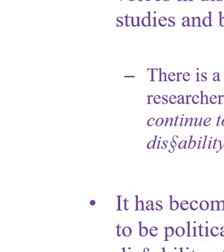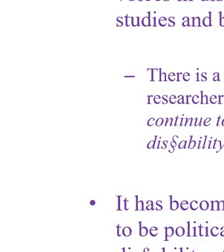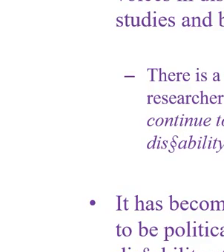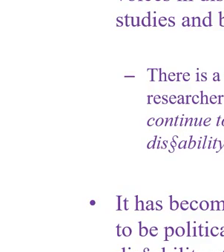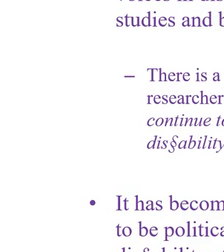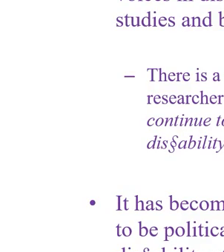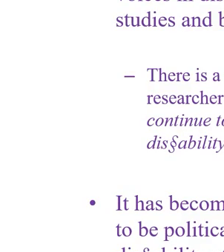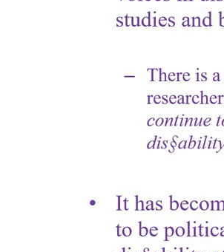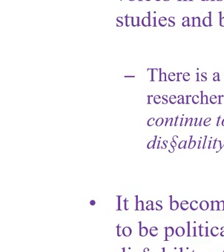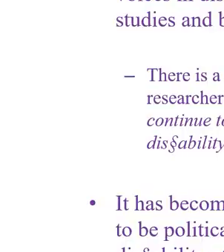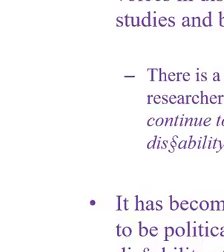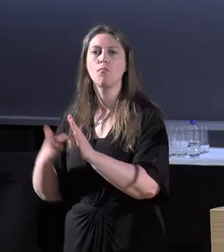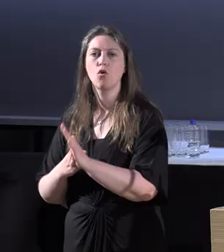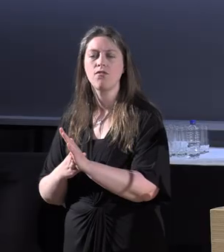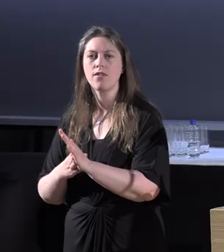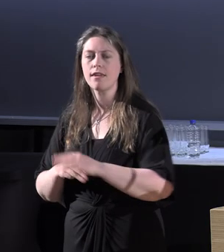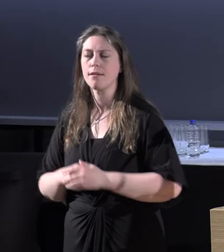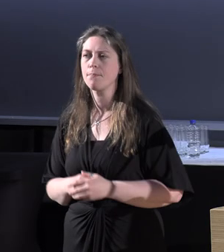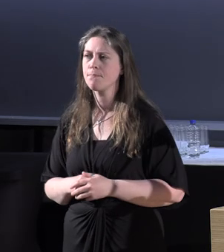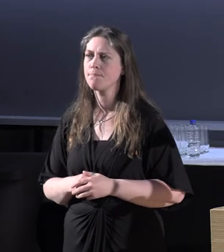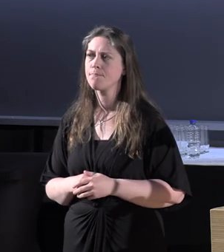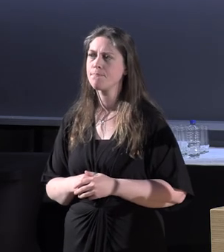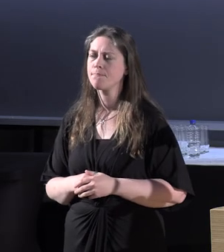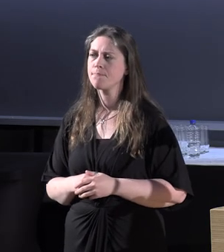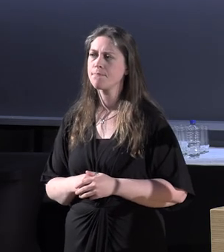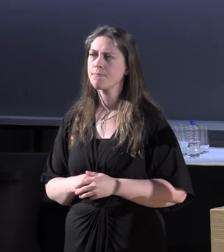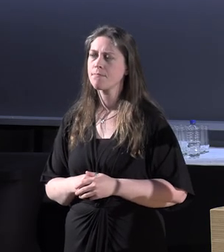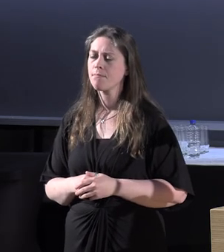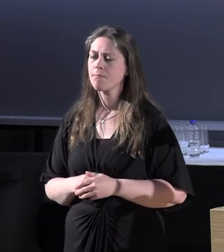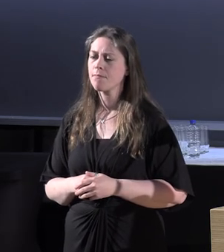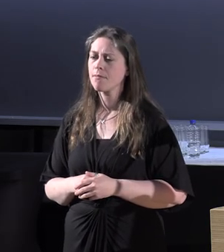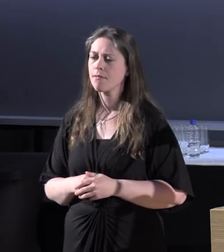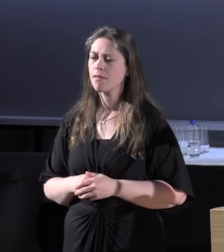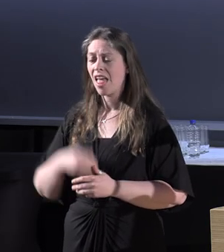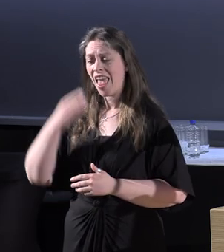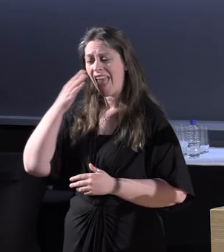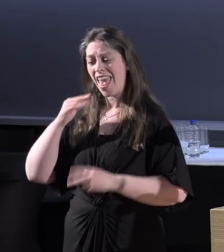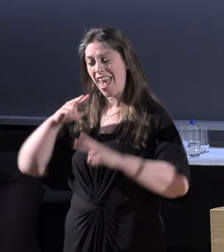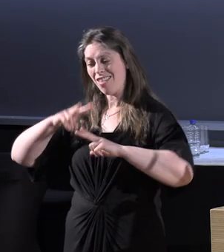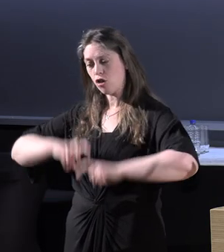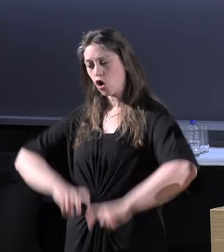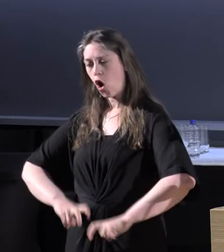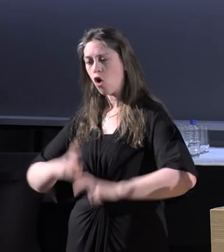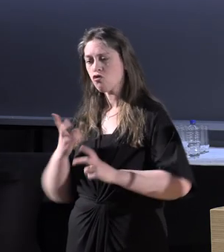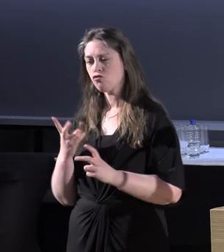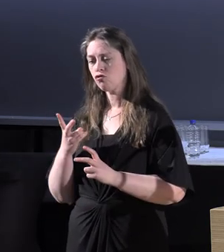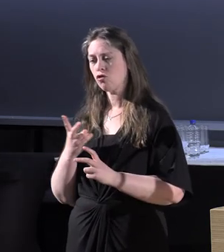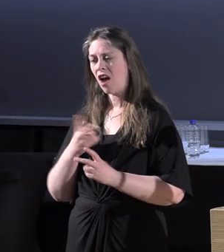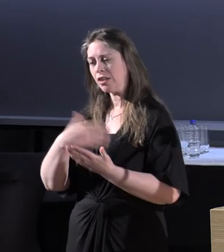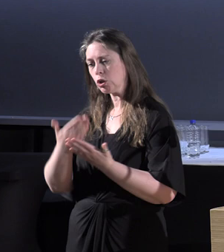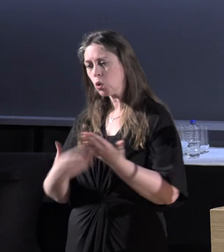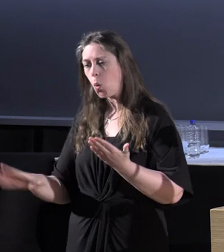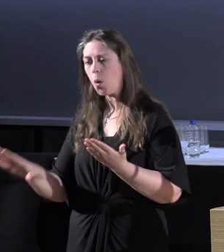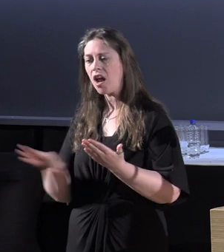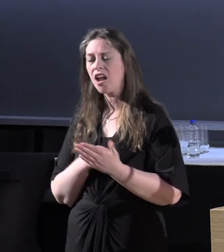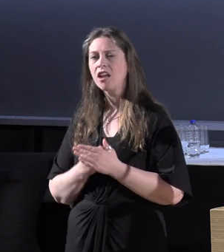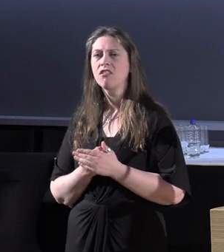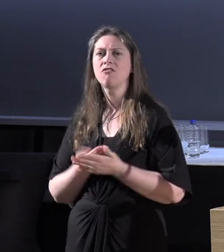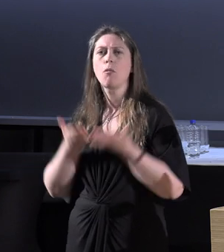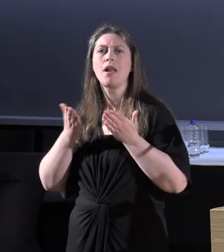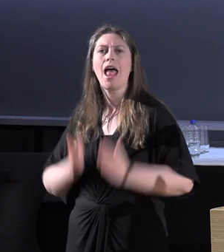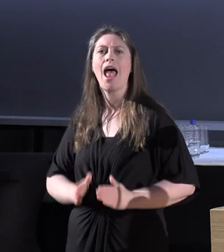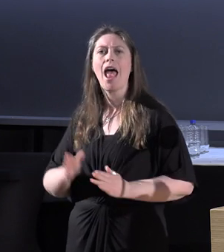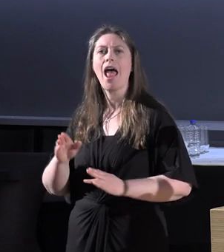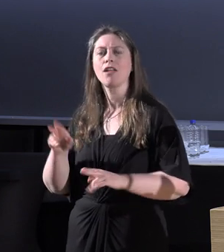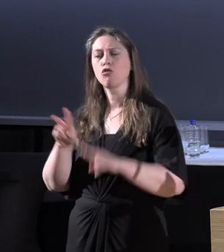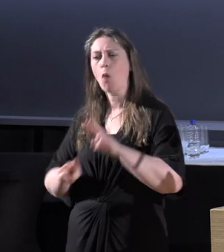J. Murphy is an ethnographic account from an anthropologist who, when he was about my